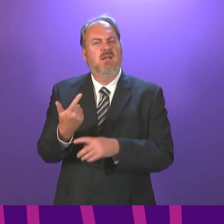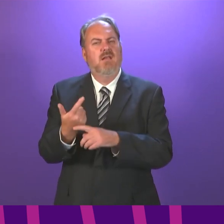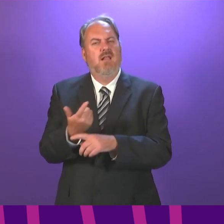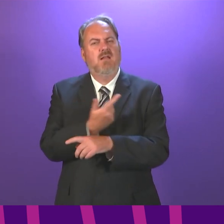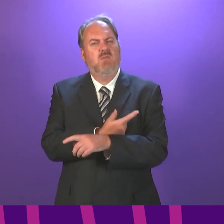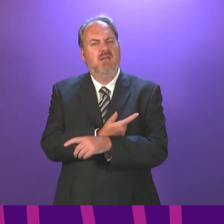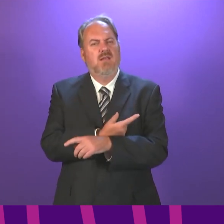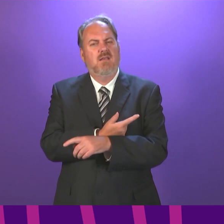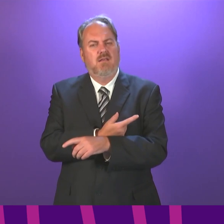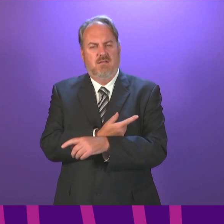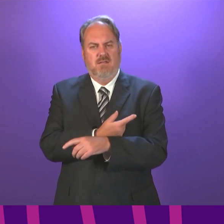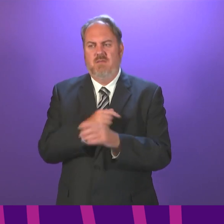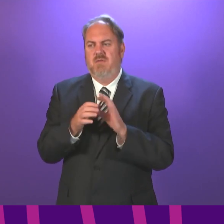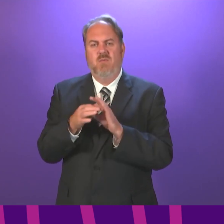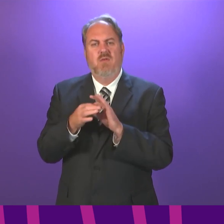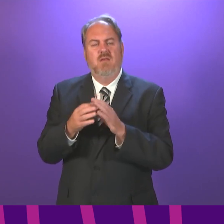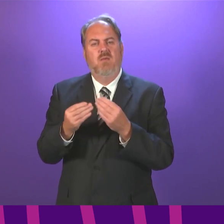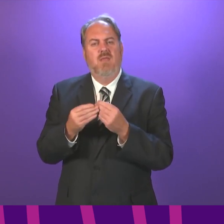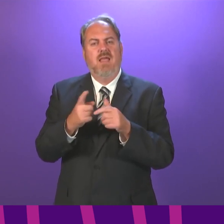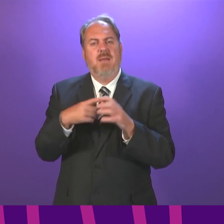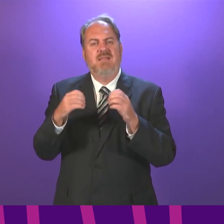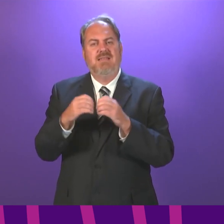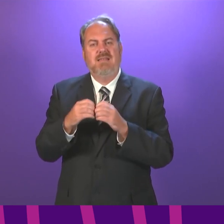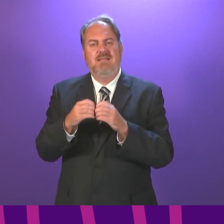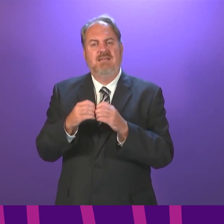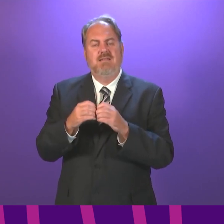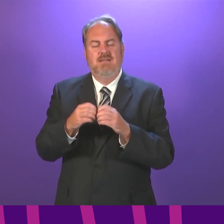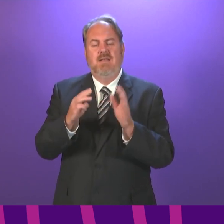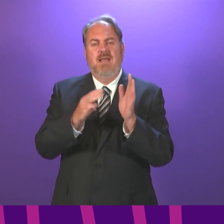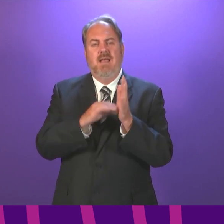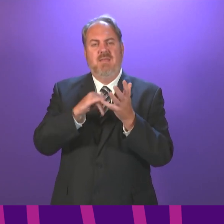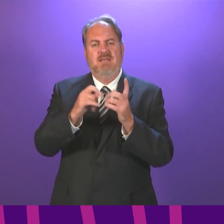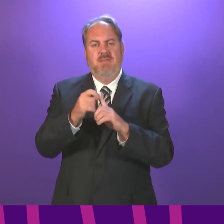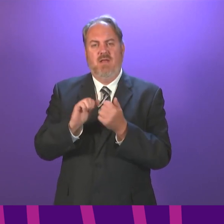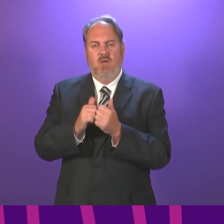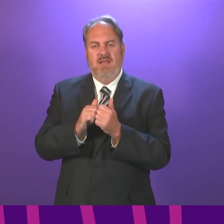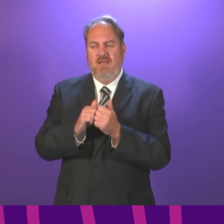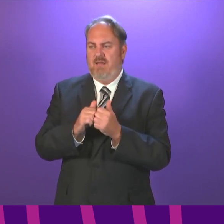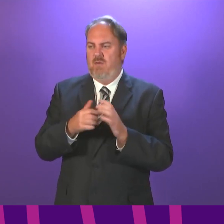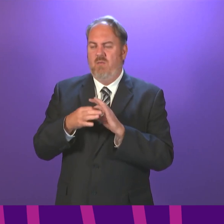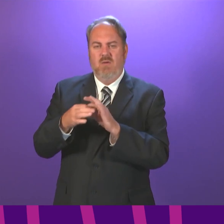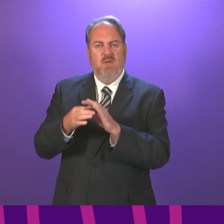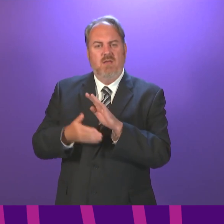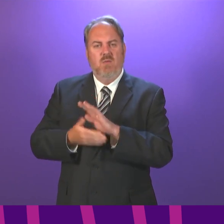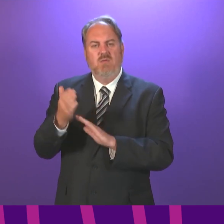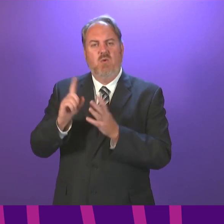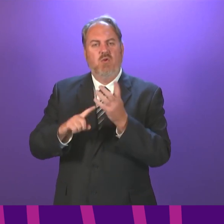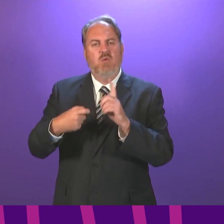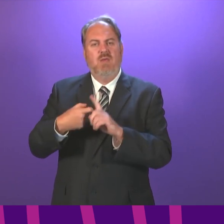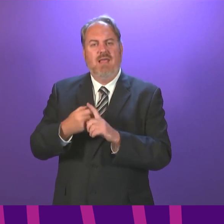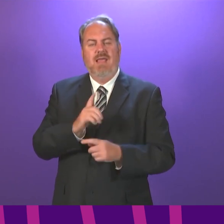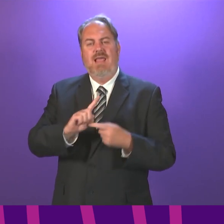along with my Aberdeen Dawnside MSP colleague, I attended a briefing with the Scottish coordinator of a UK veterans